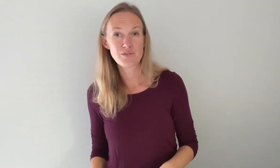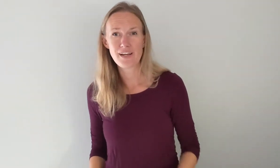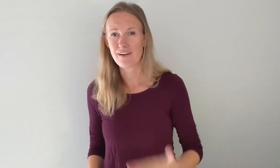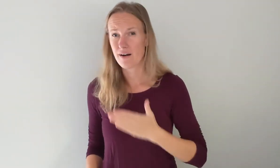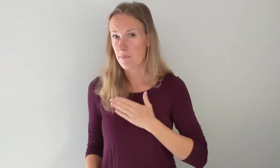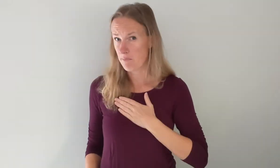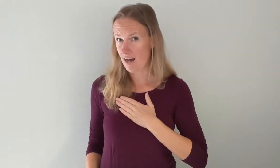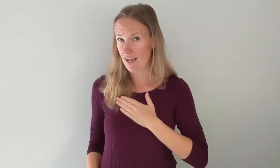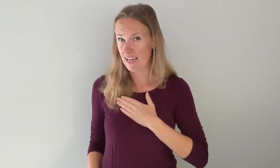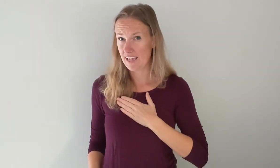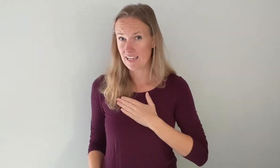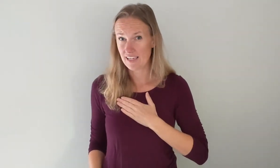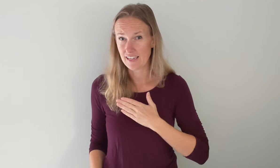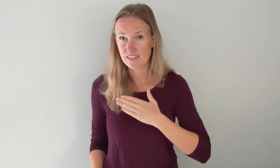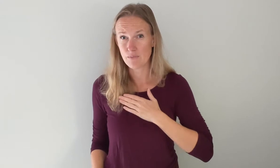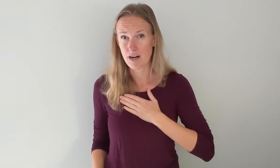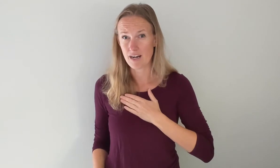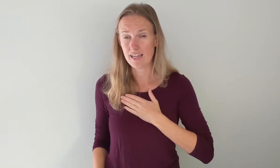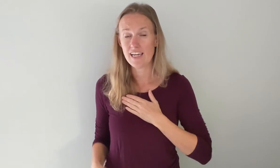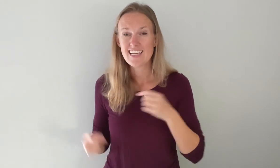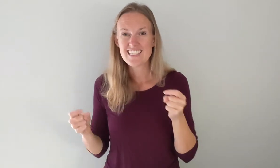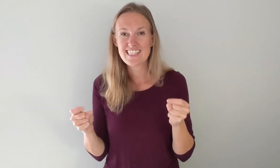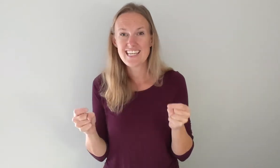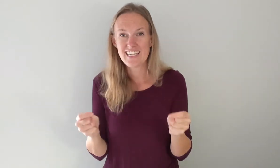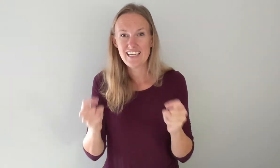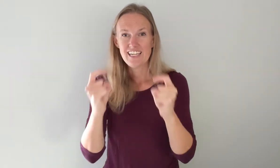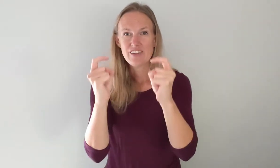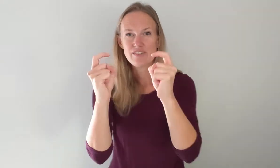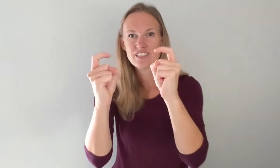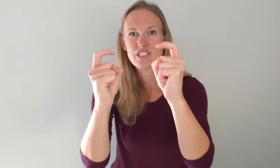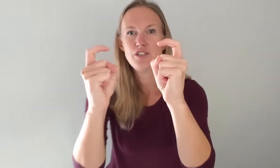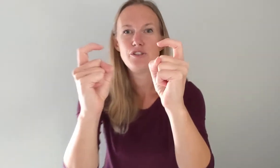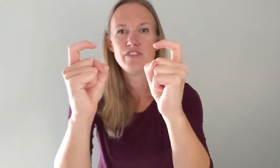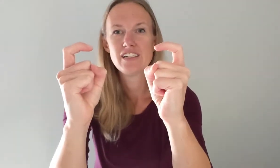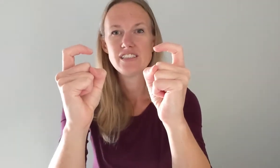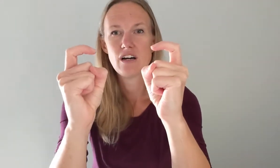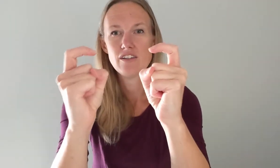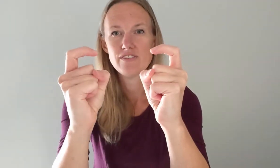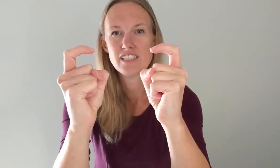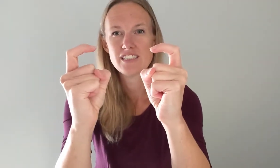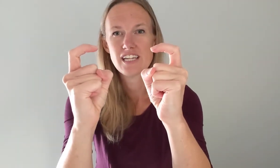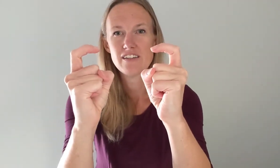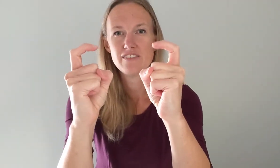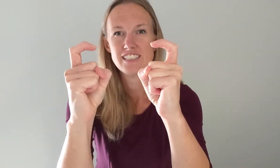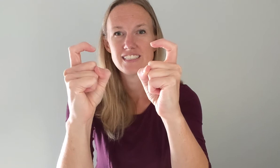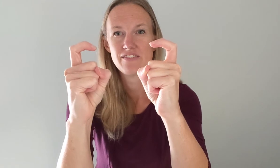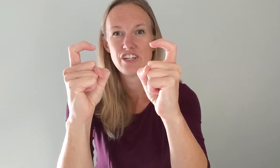greater my okay so my sin you have two fingers all your fingers are together in a fist except for your